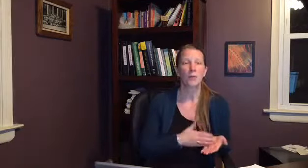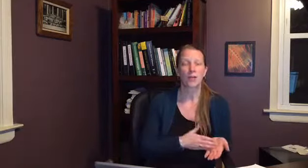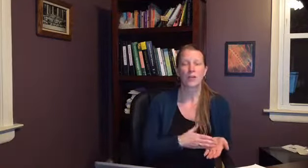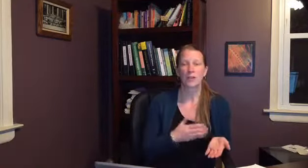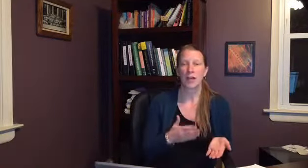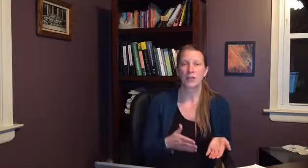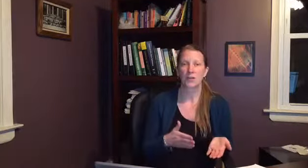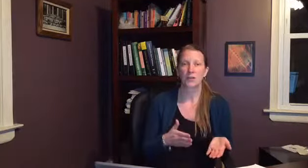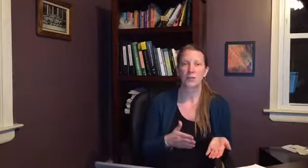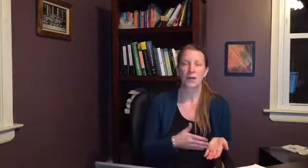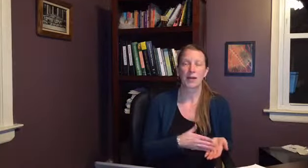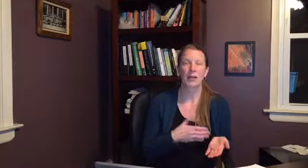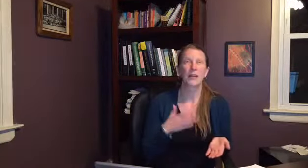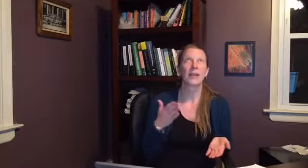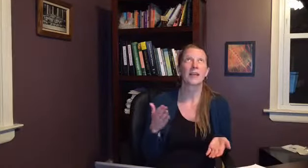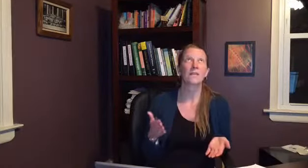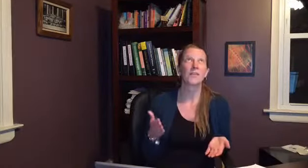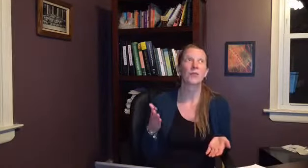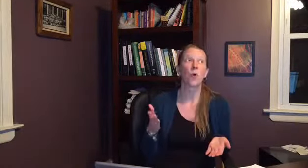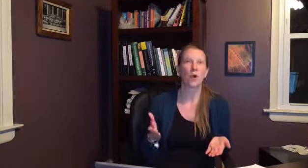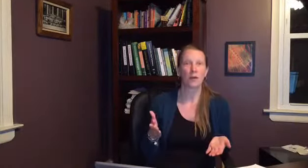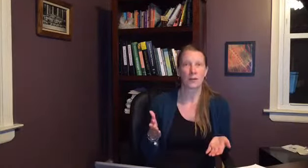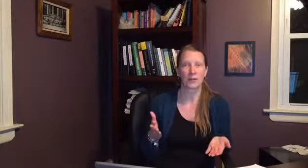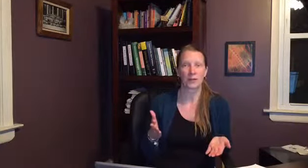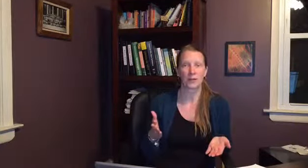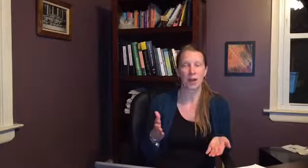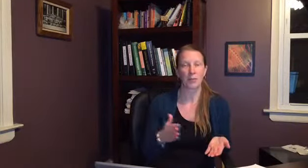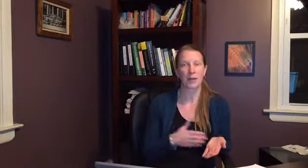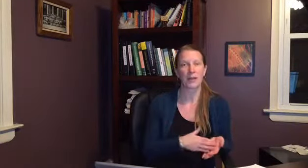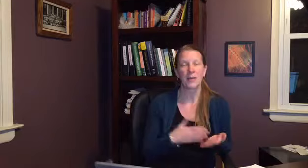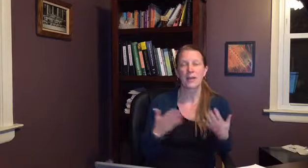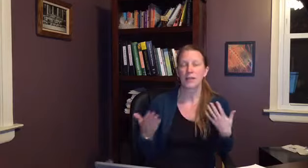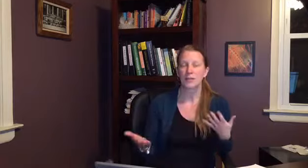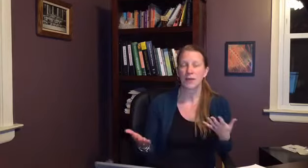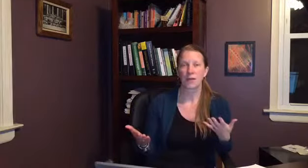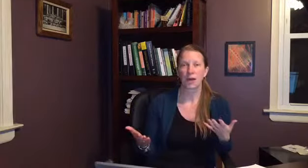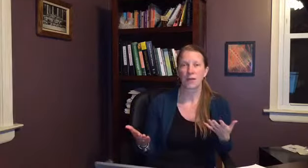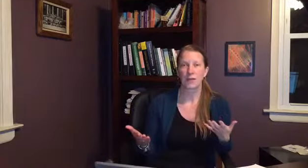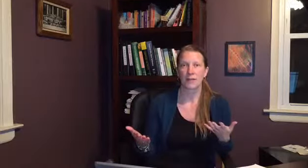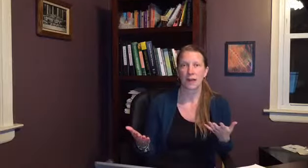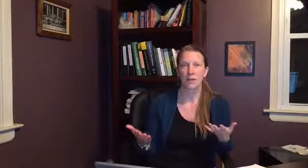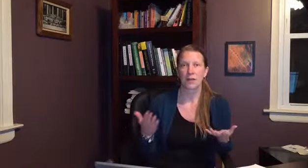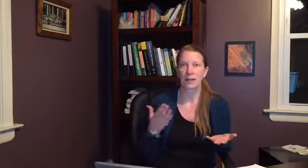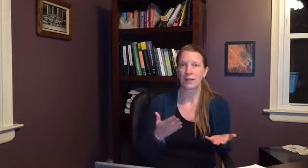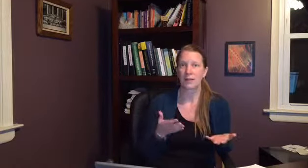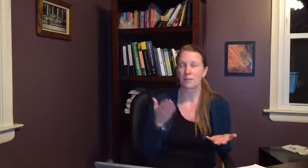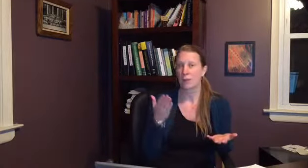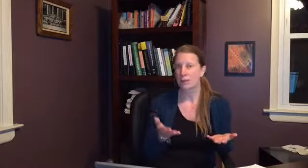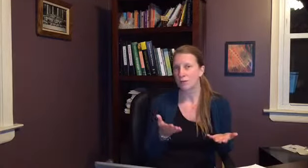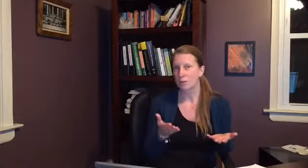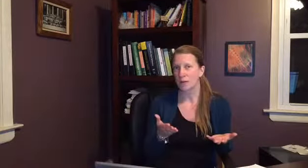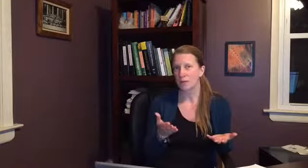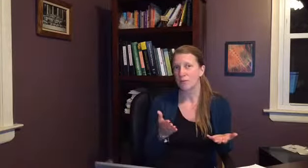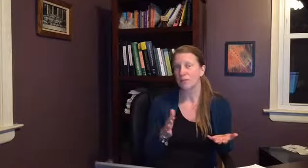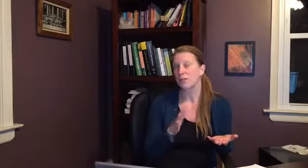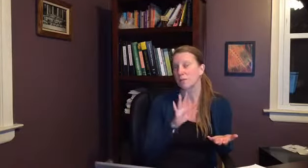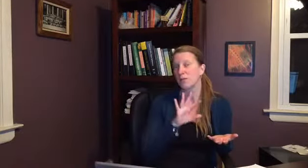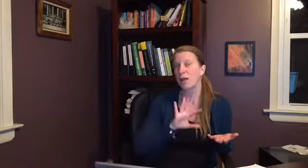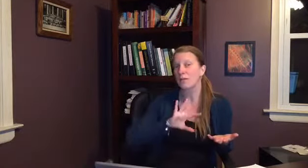once you've had your first breakout if you are going to get another outbreak it's very hard to tell like again i told you about your immune system if you have a